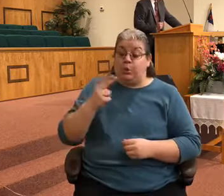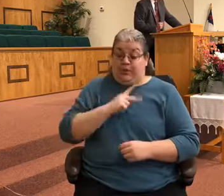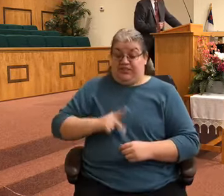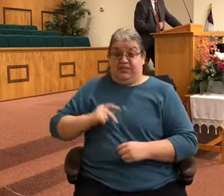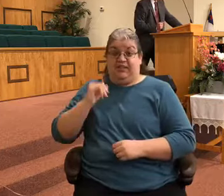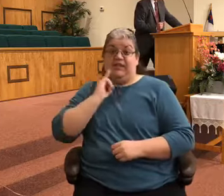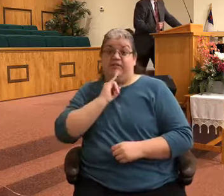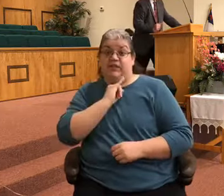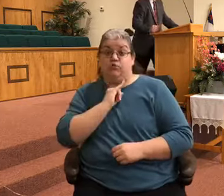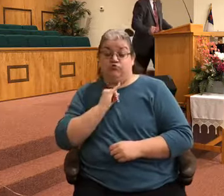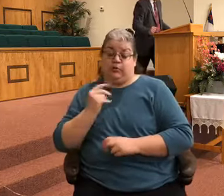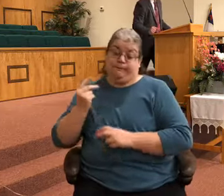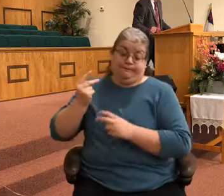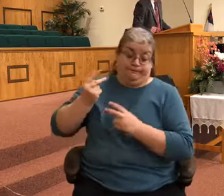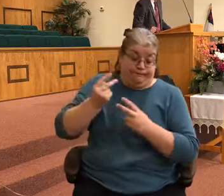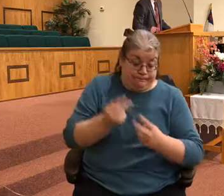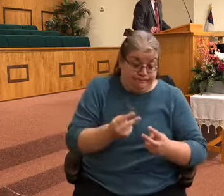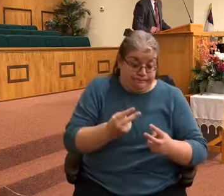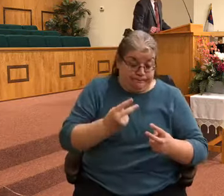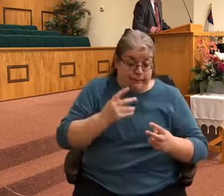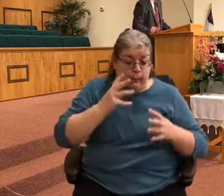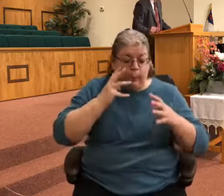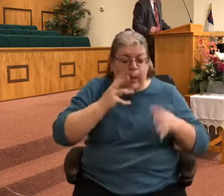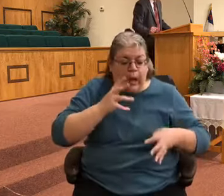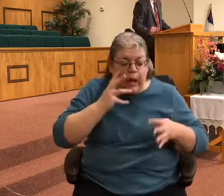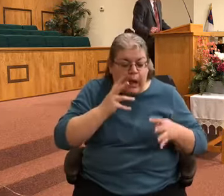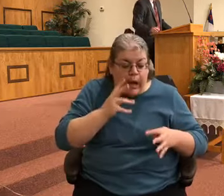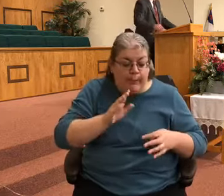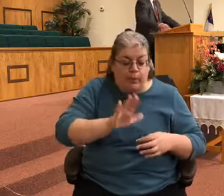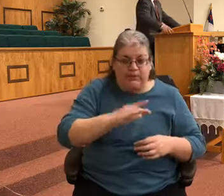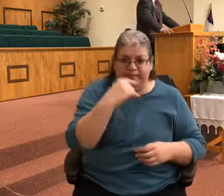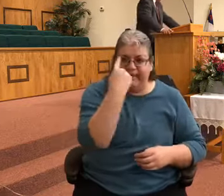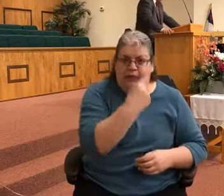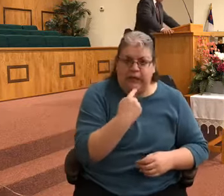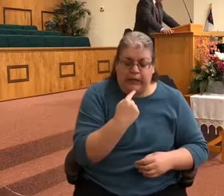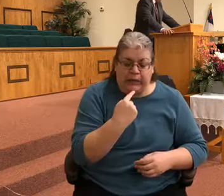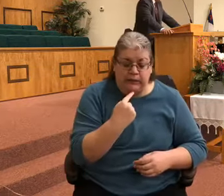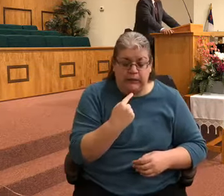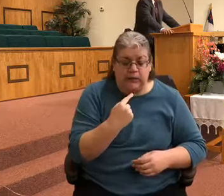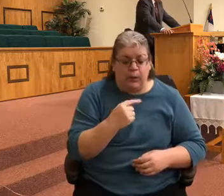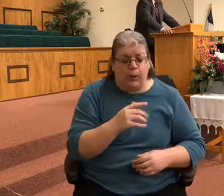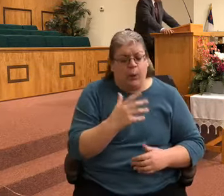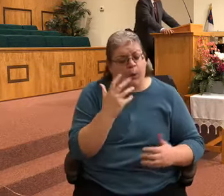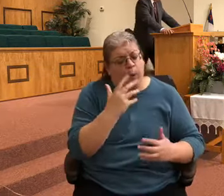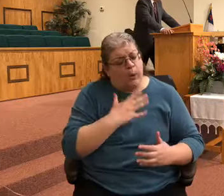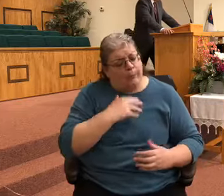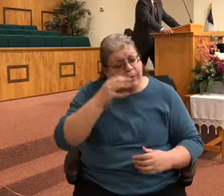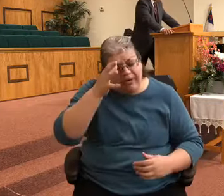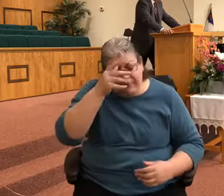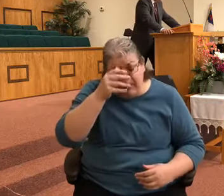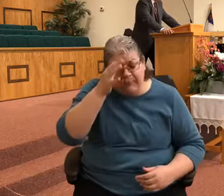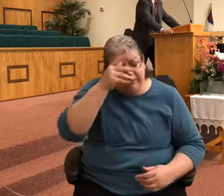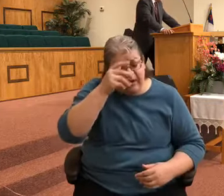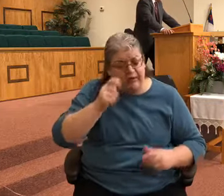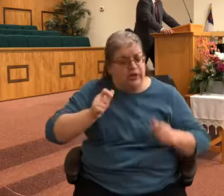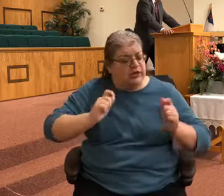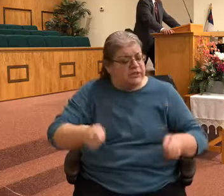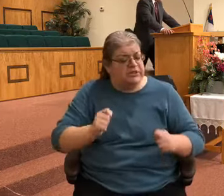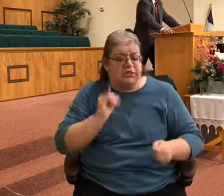and wept over his face and said, O my father, my father, the chariot of Israel and the horsemen thereof.